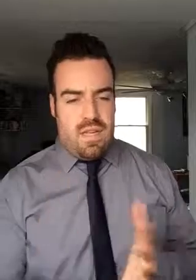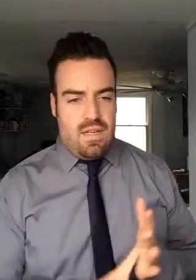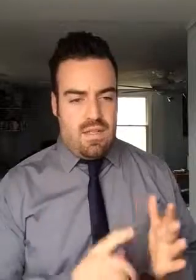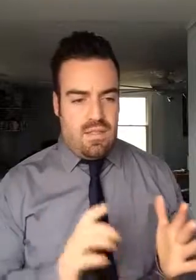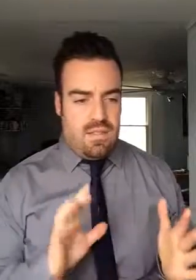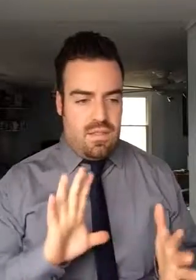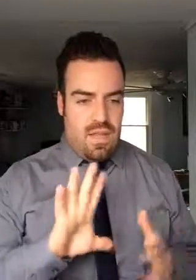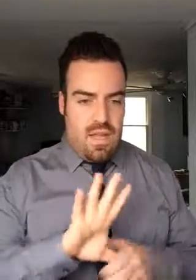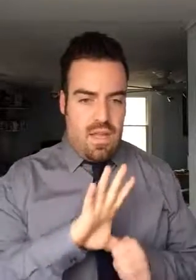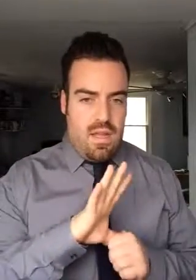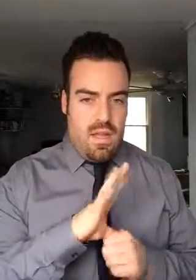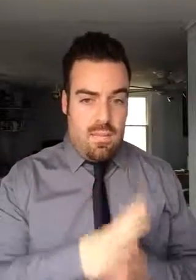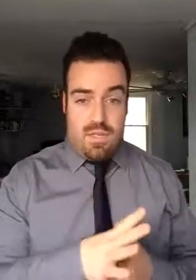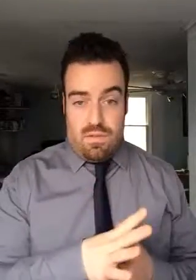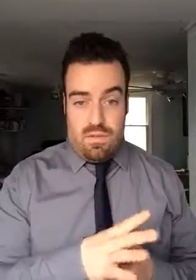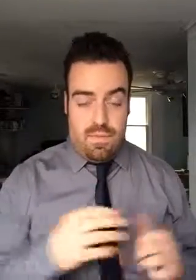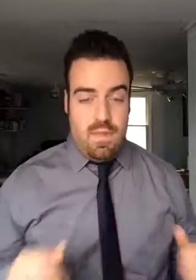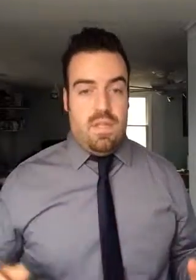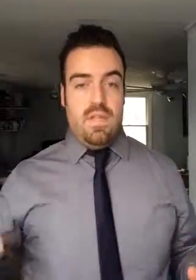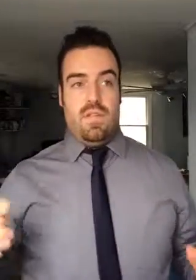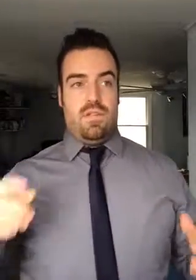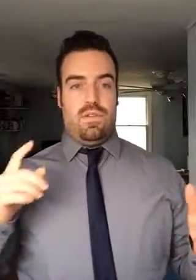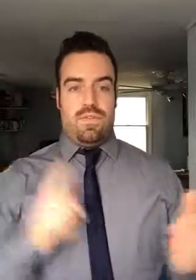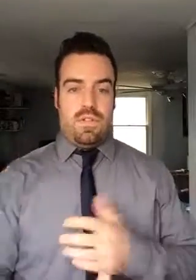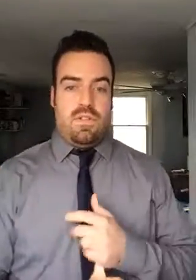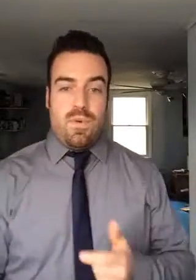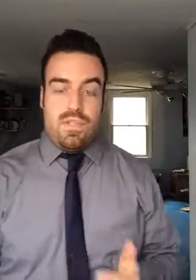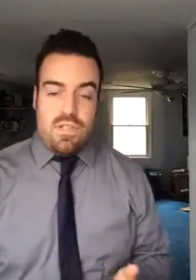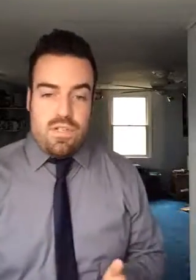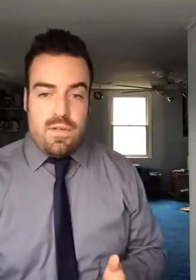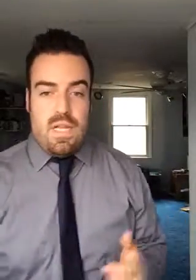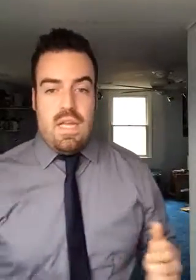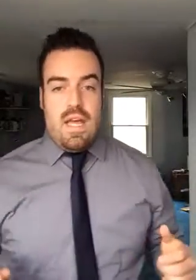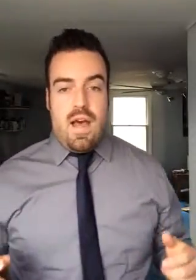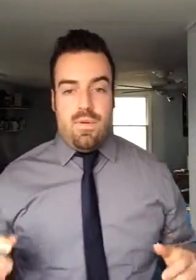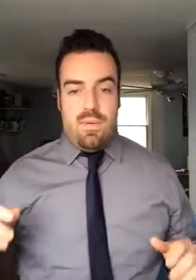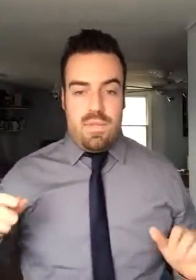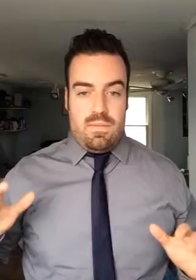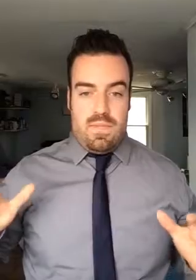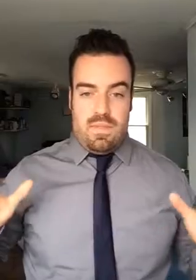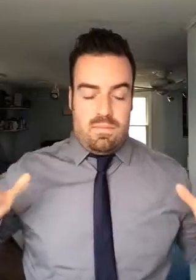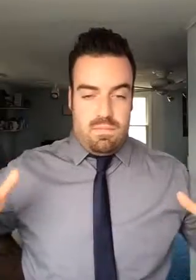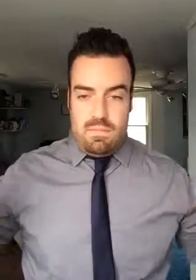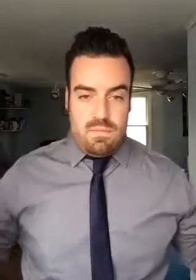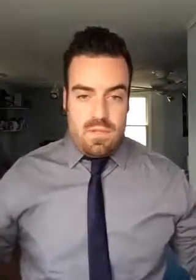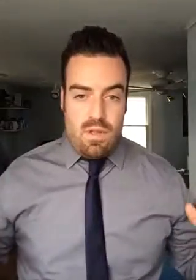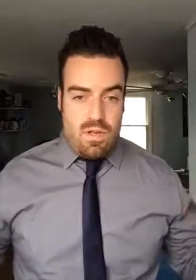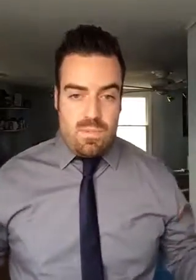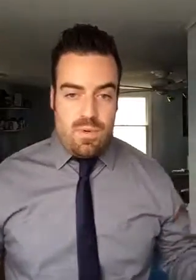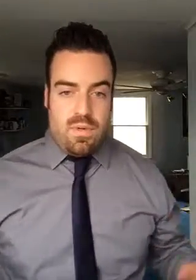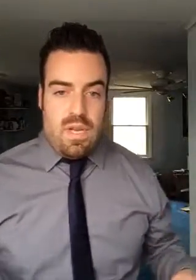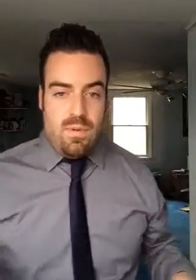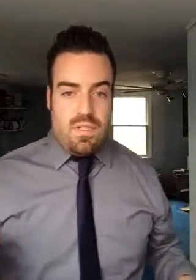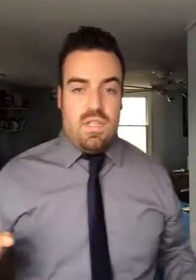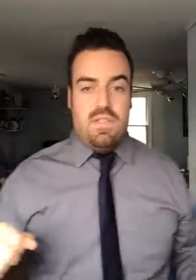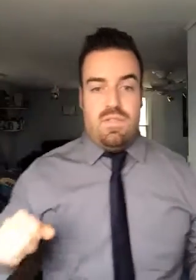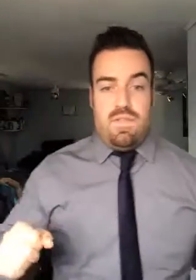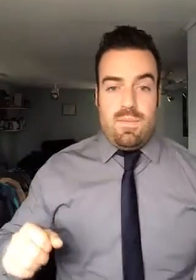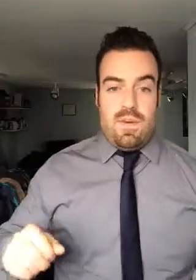tendons, and muscles. So first is the bony structure. We're going to begin with the largest bone, which is your femur.